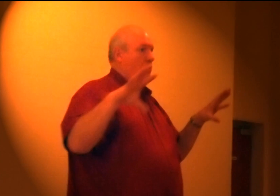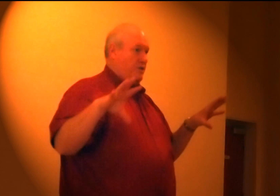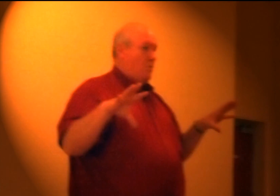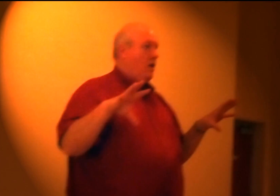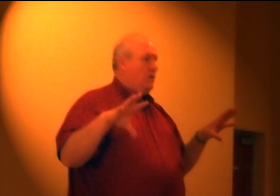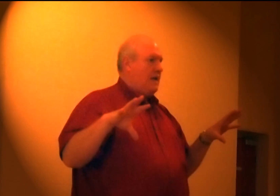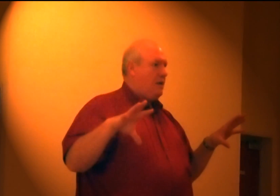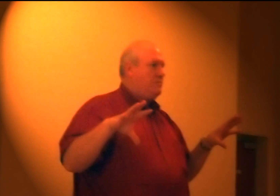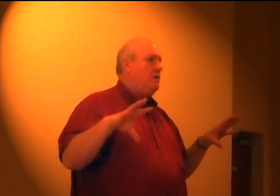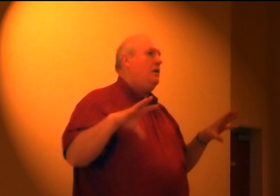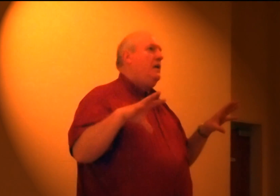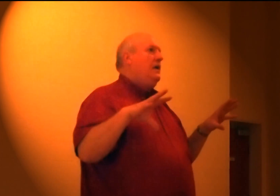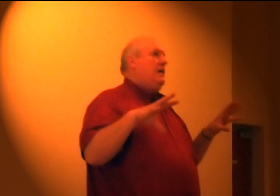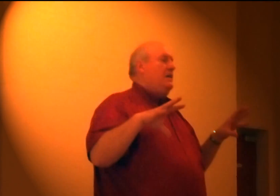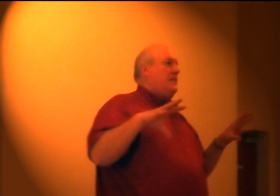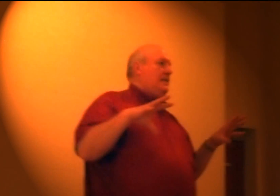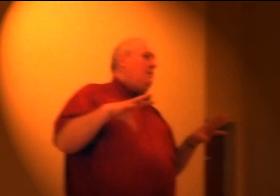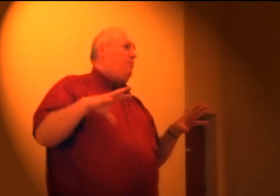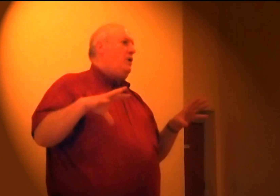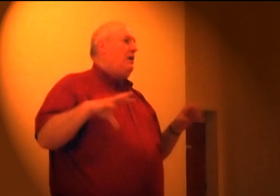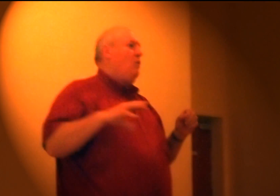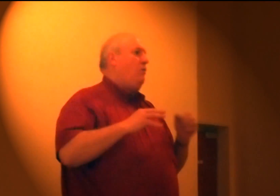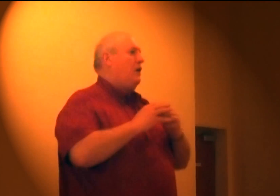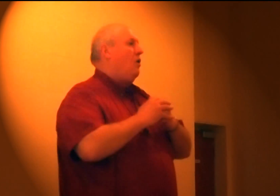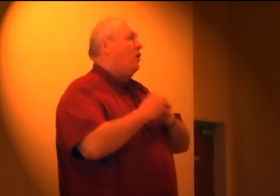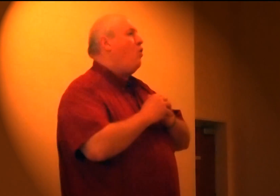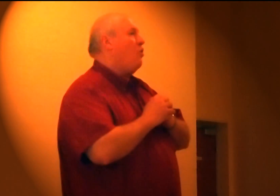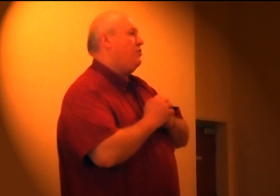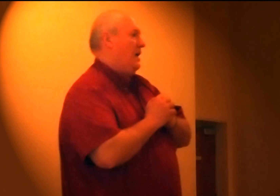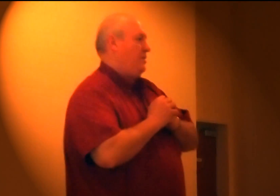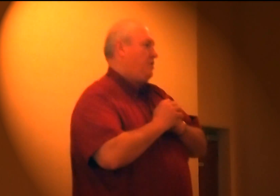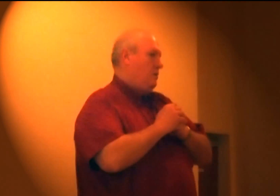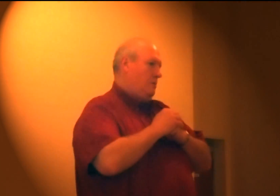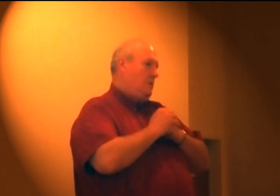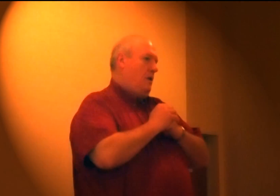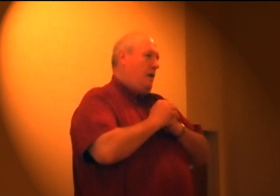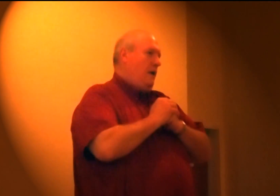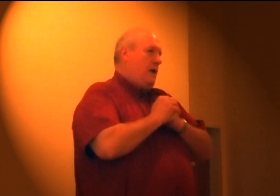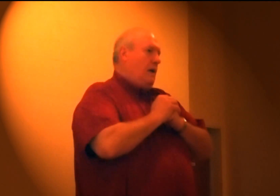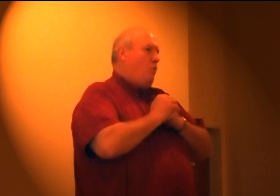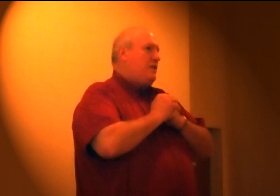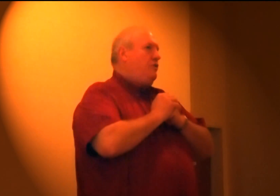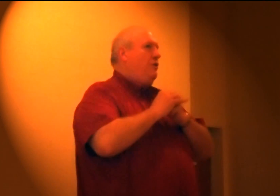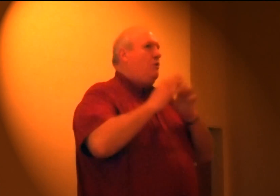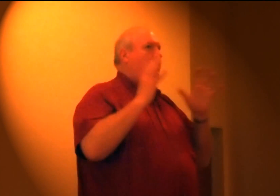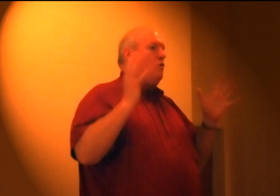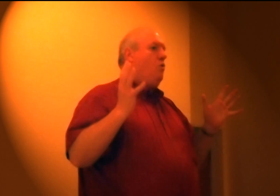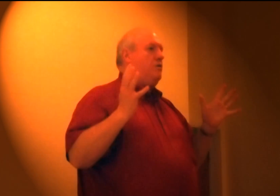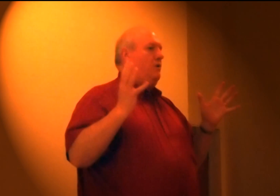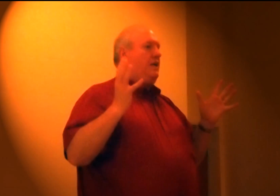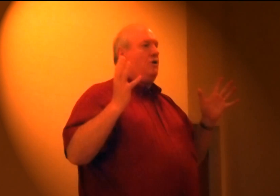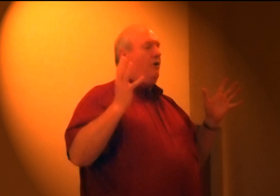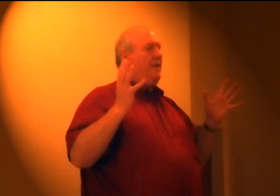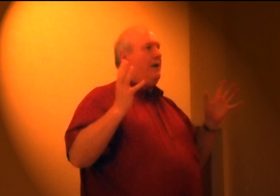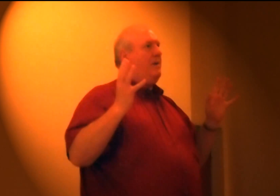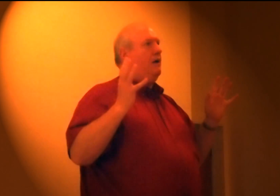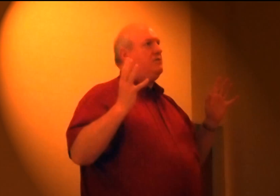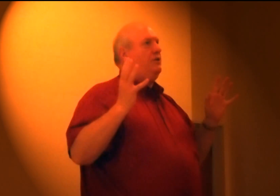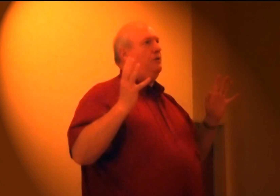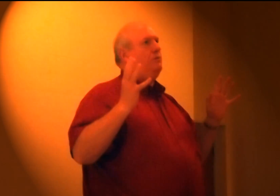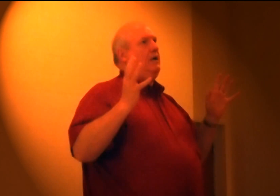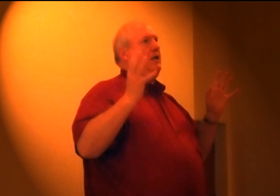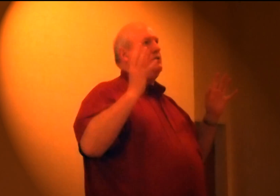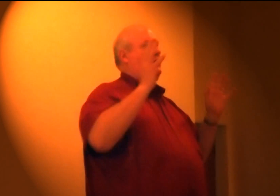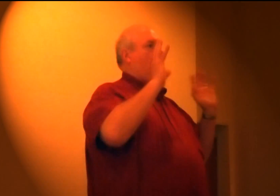particularly on our smaller dams is they didn't put in what we call a core trench and what you do with a core trench all that